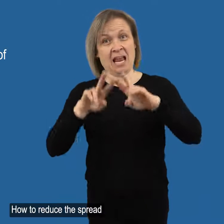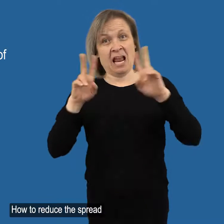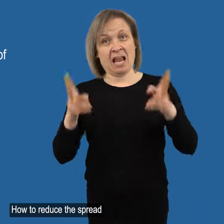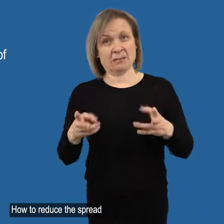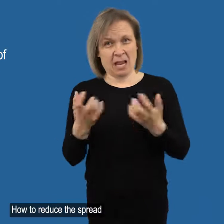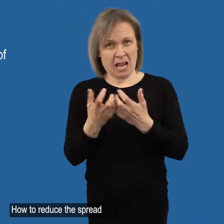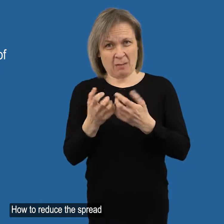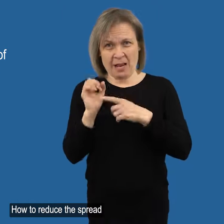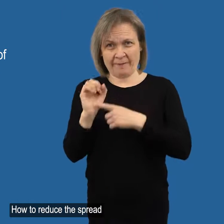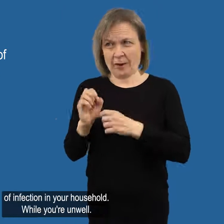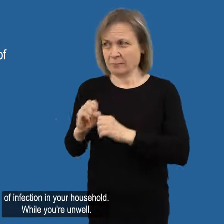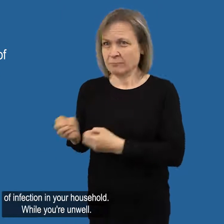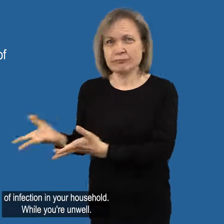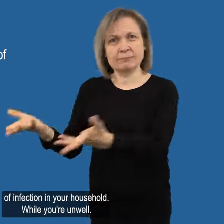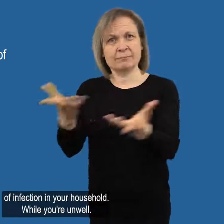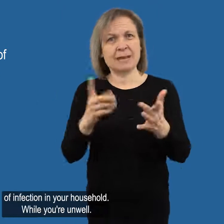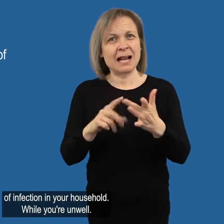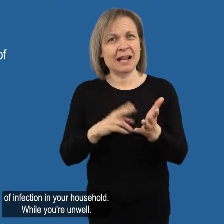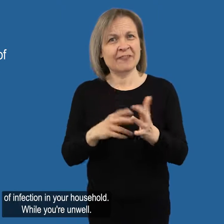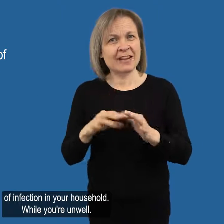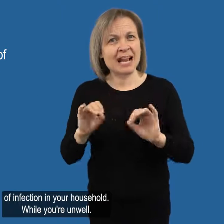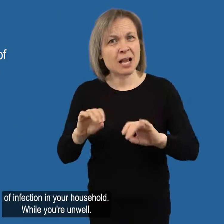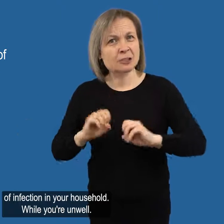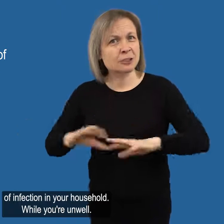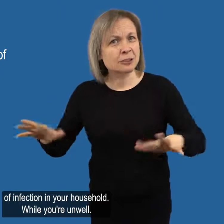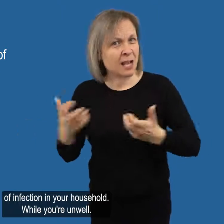How to reduce the spread of infection in your household